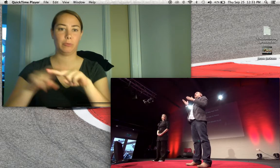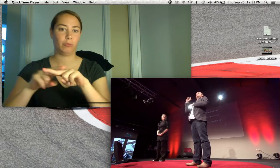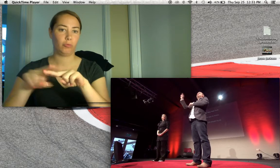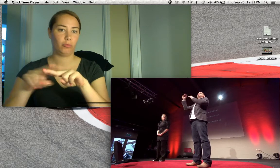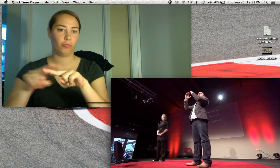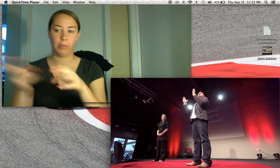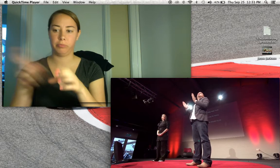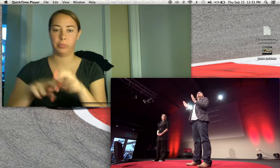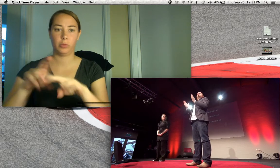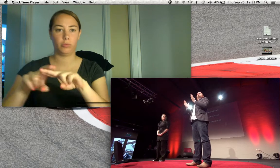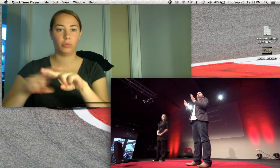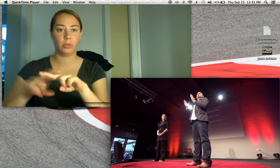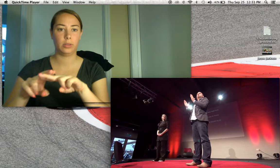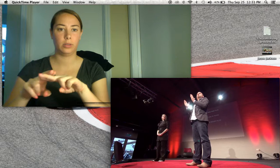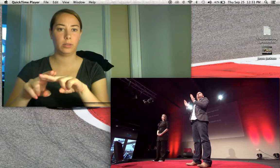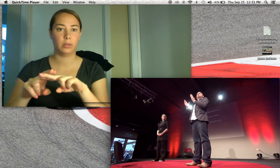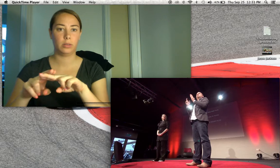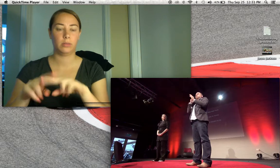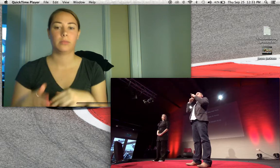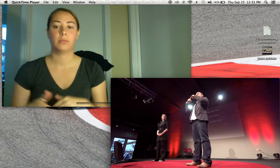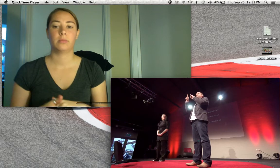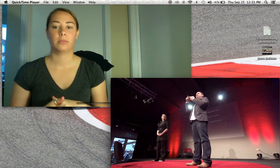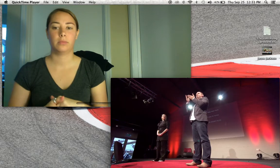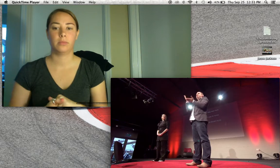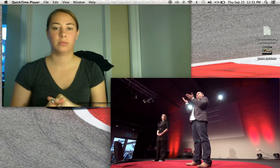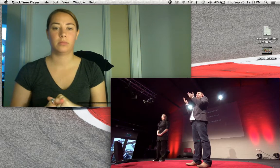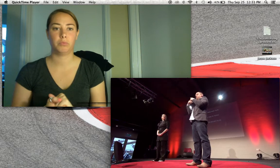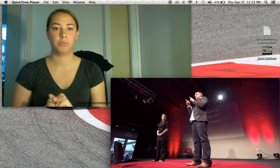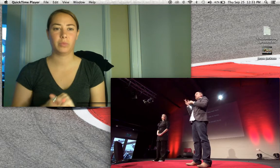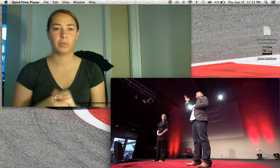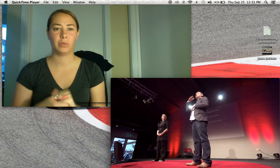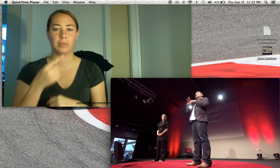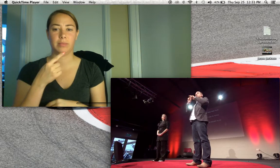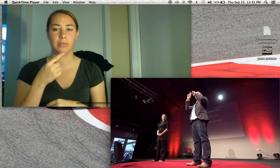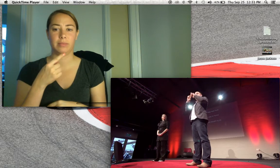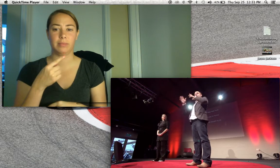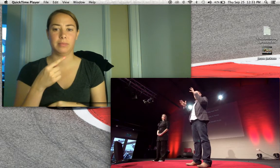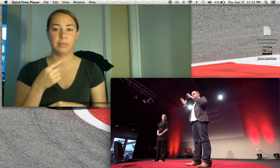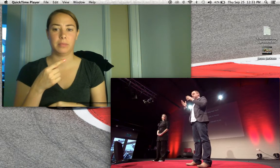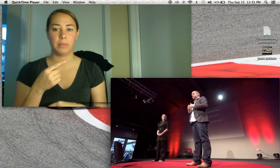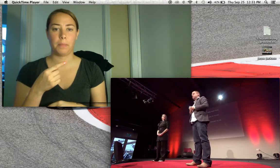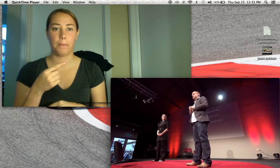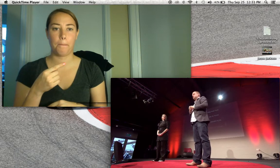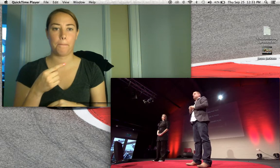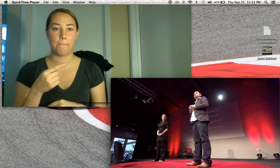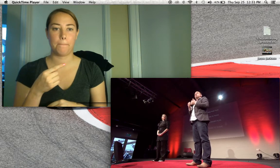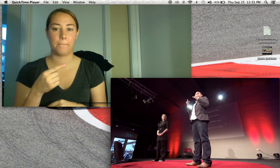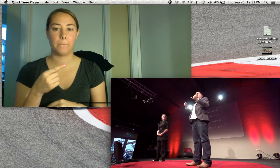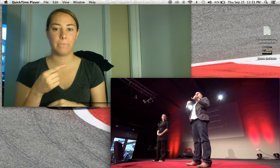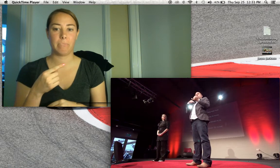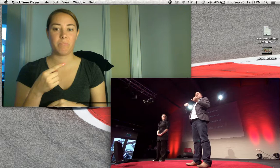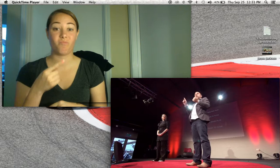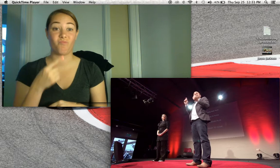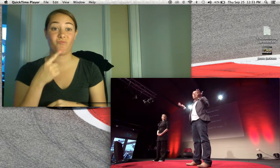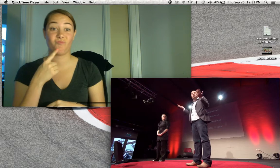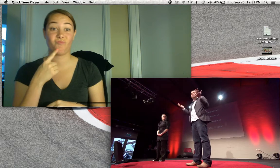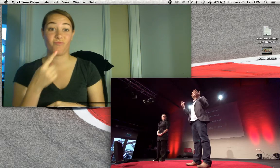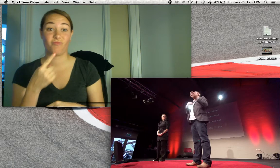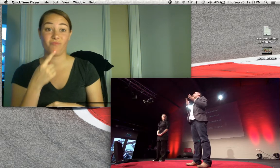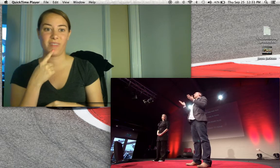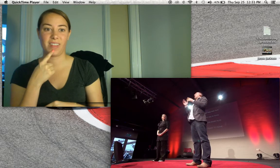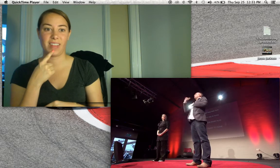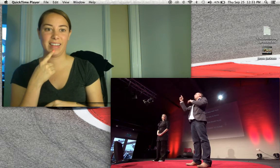This is what it would look like. Nu ik waar trein naar huis. So, you can see, it got a different word order.